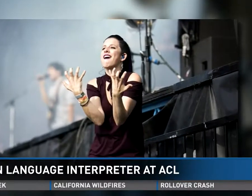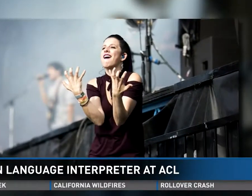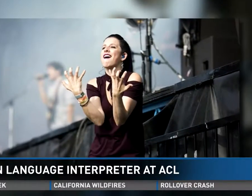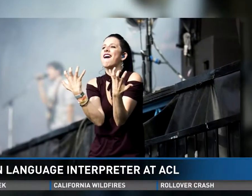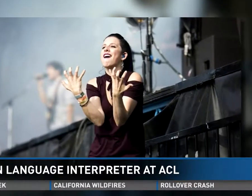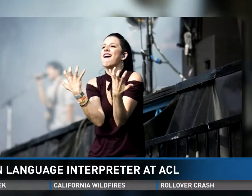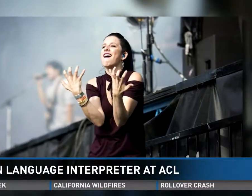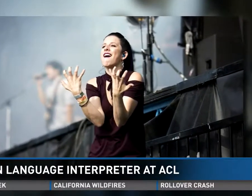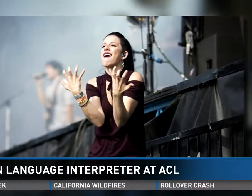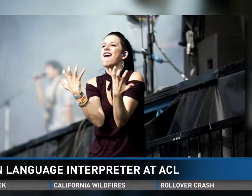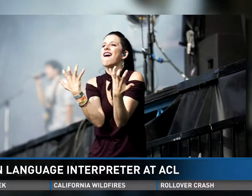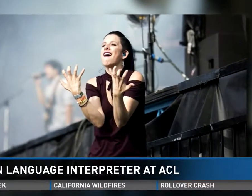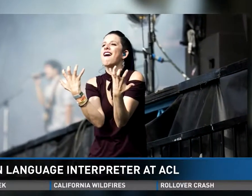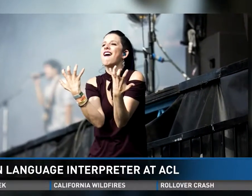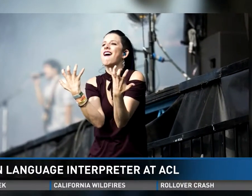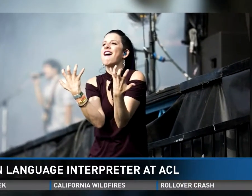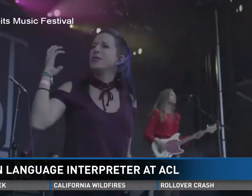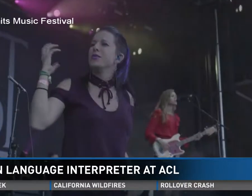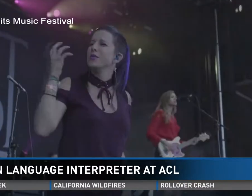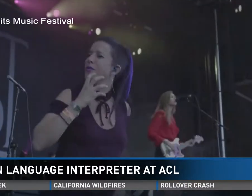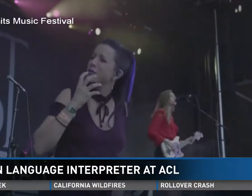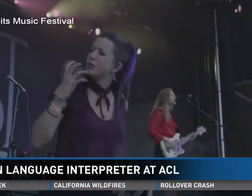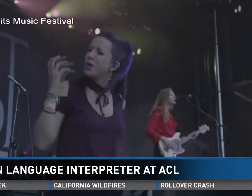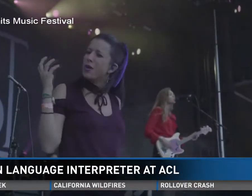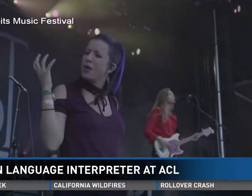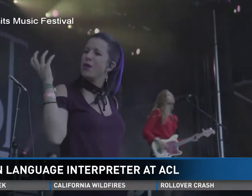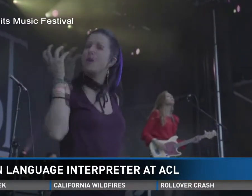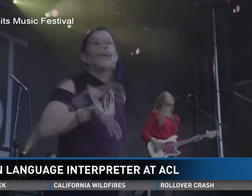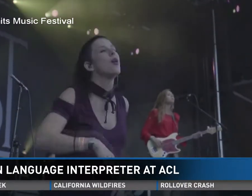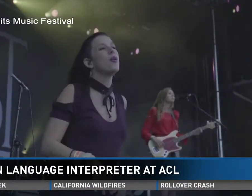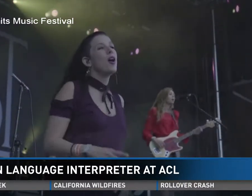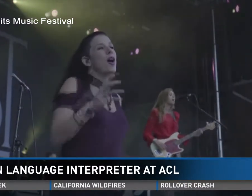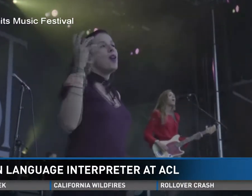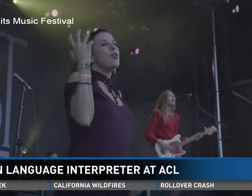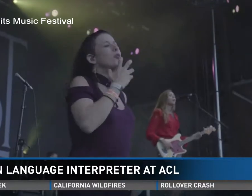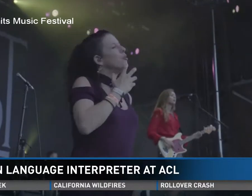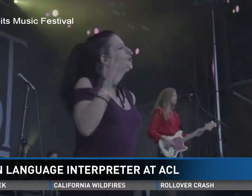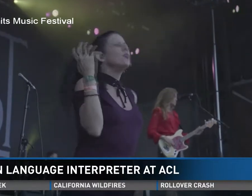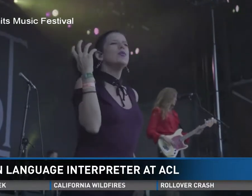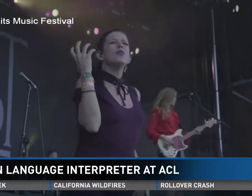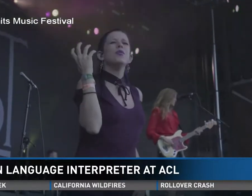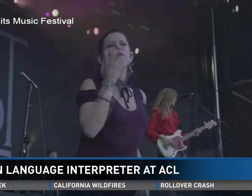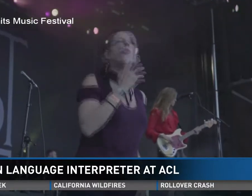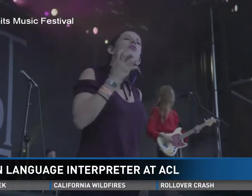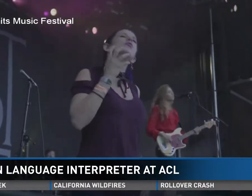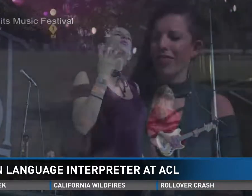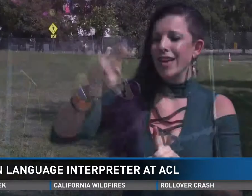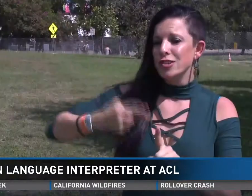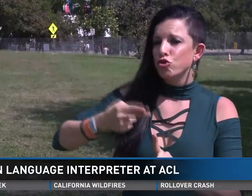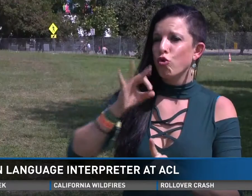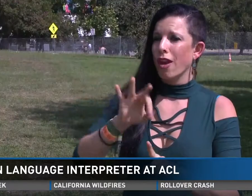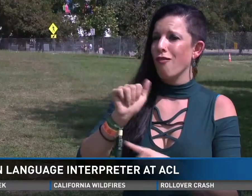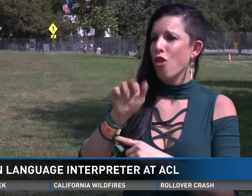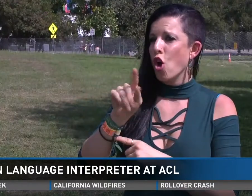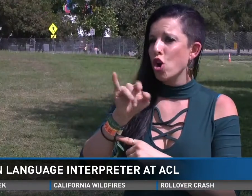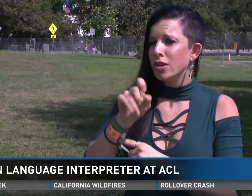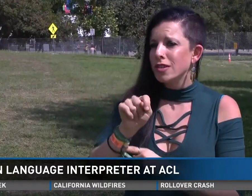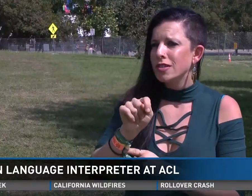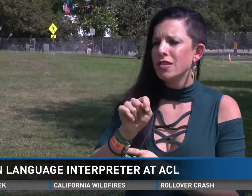deaf sign language interpreter. In the weeks before the show, she does a lot of research. The history of the artists themselves,